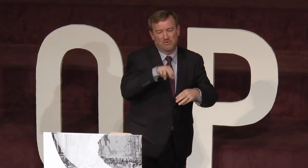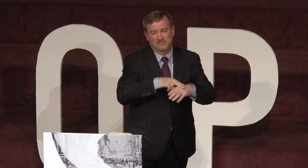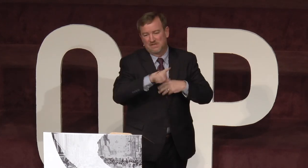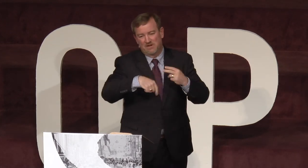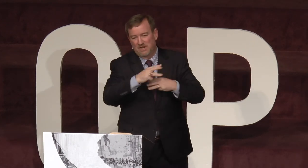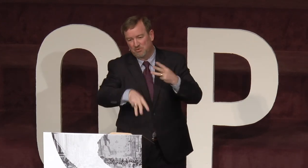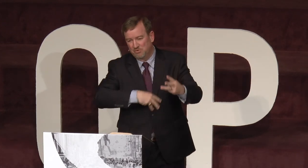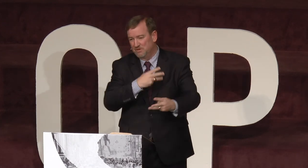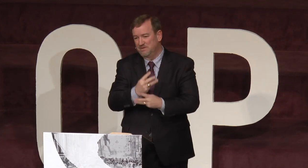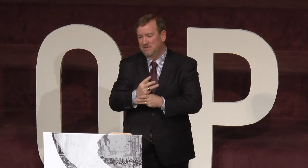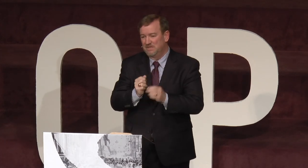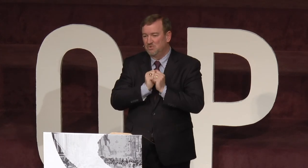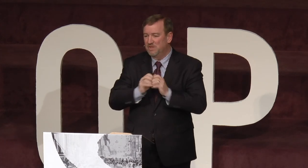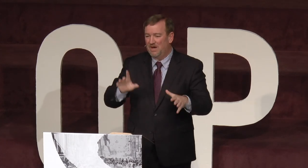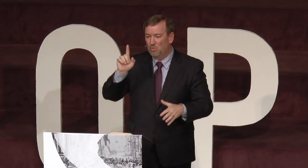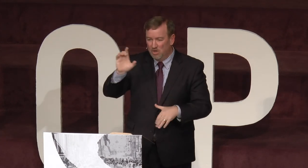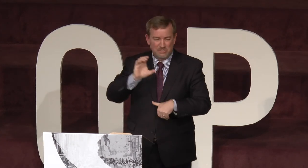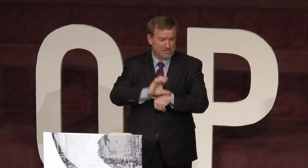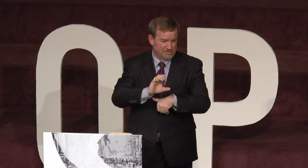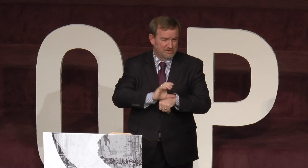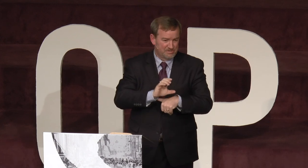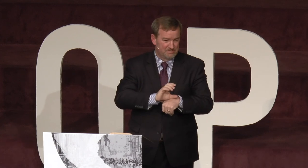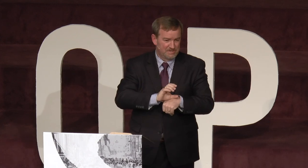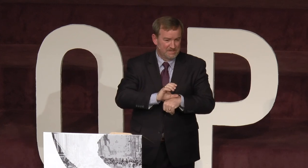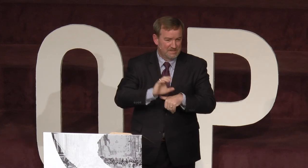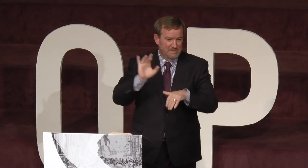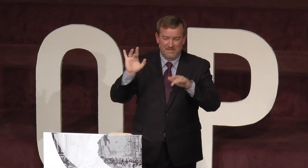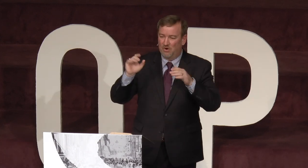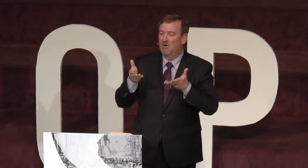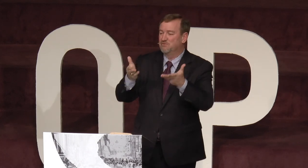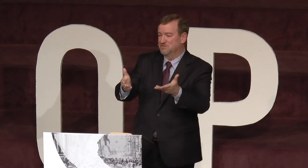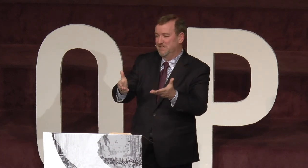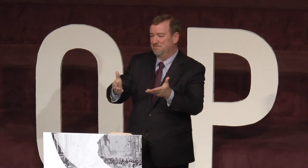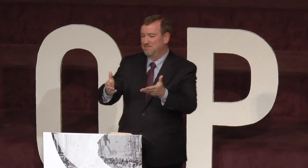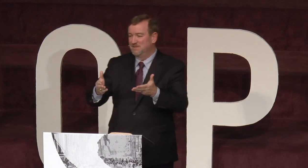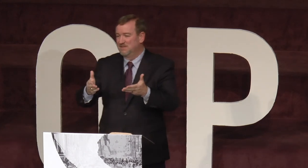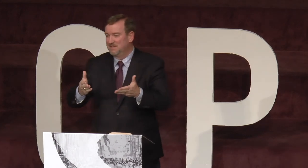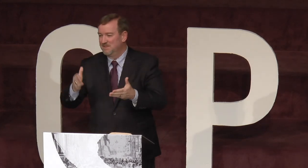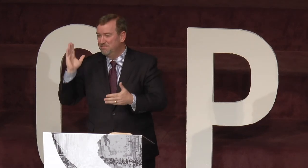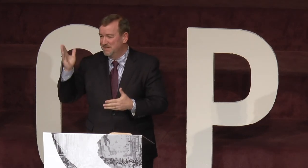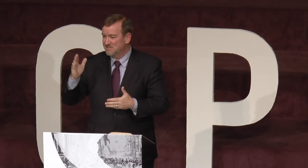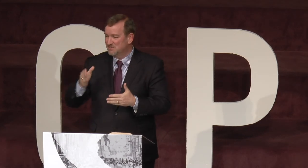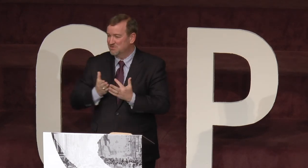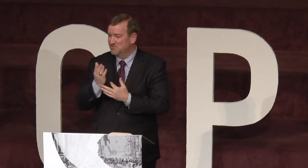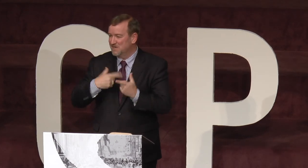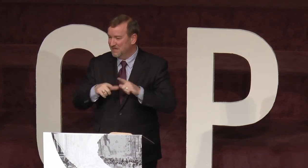course, around the world without one church that offers them the message through sign